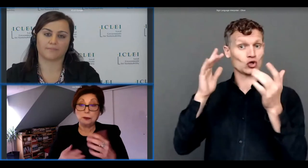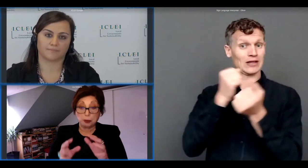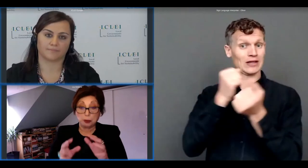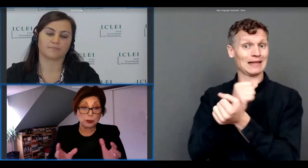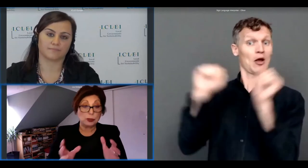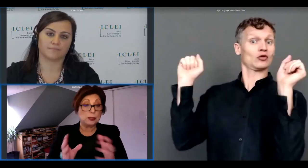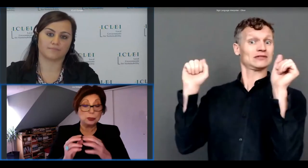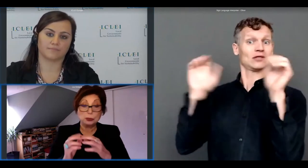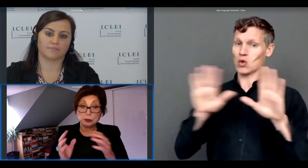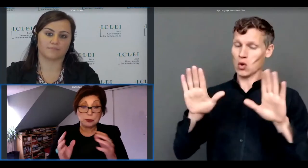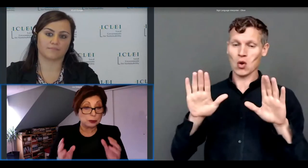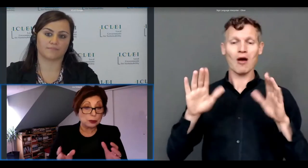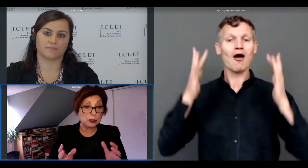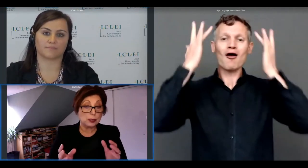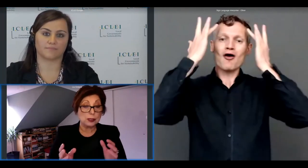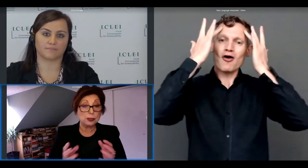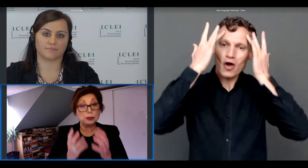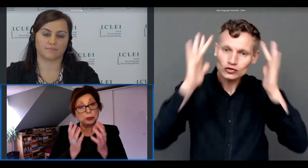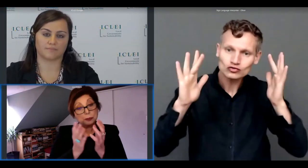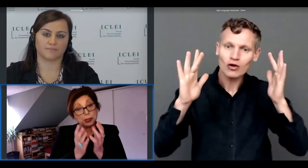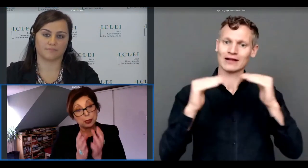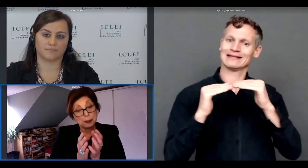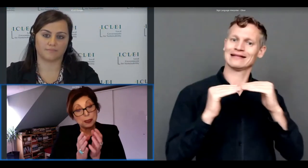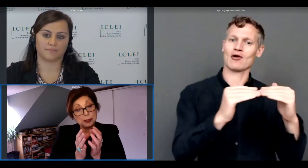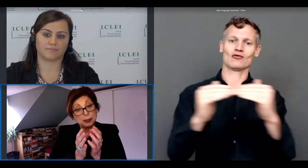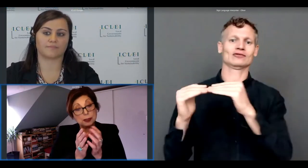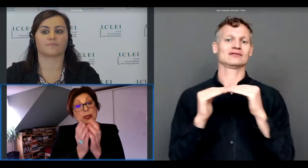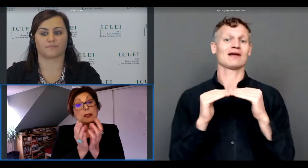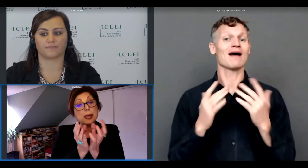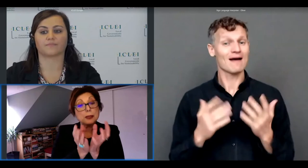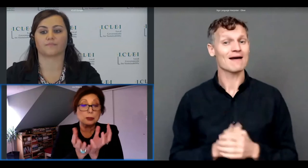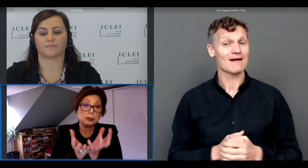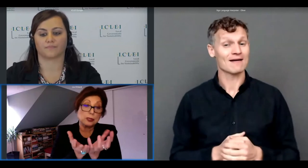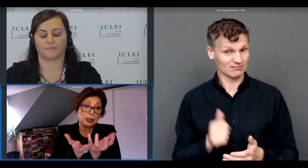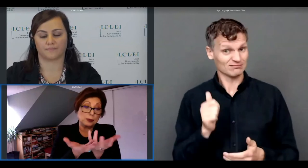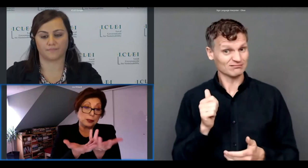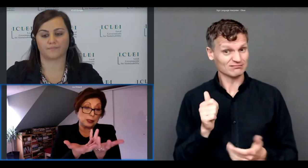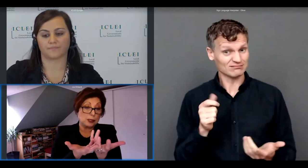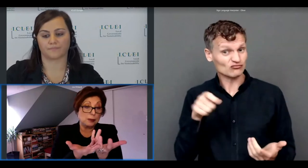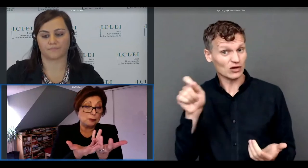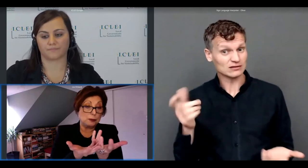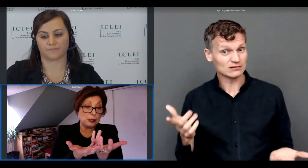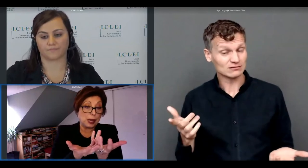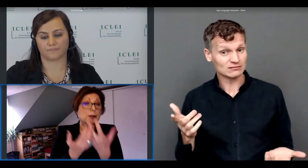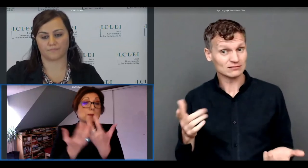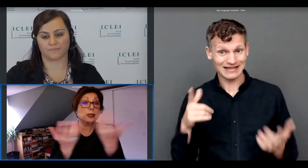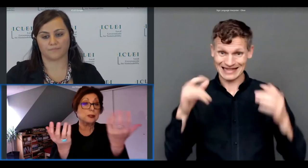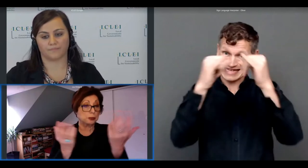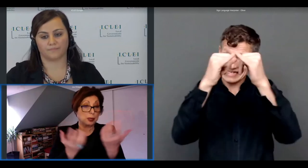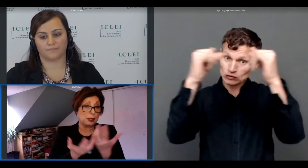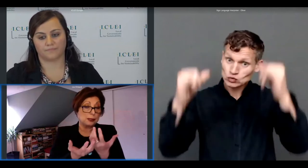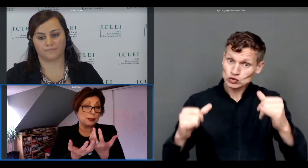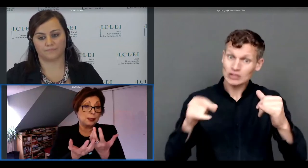for cultural institutions and organizations to become the mediators in this hybrid